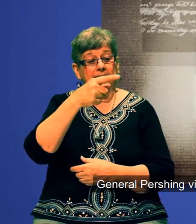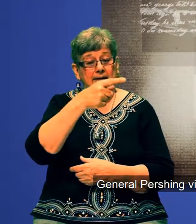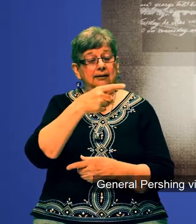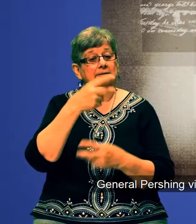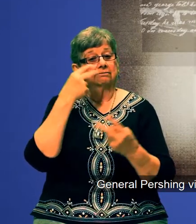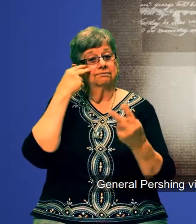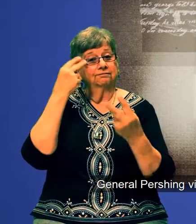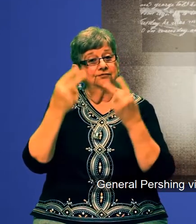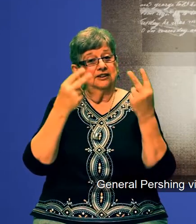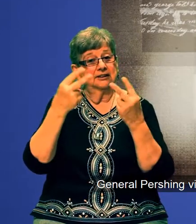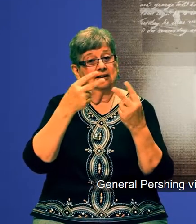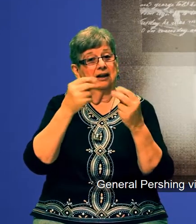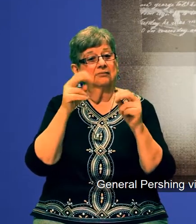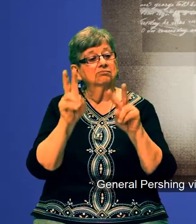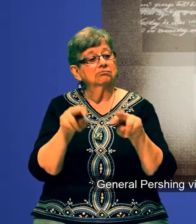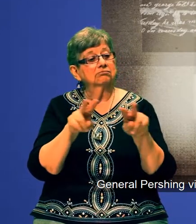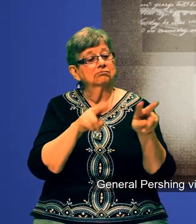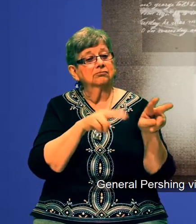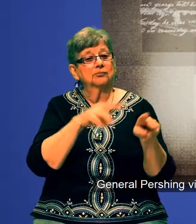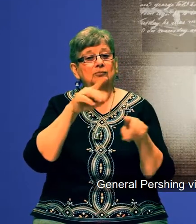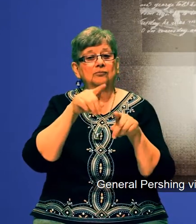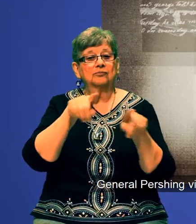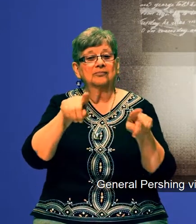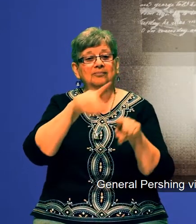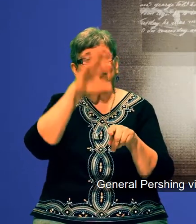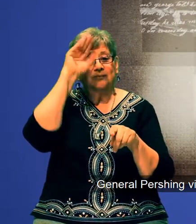campus and observed the Scouts' camping drill.